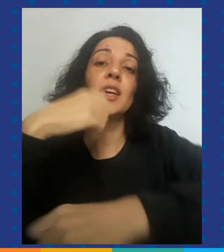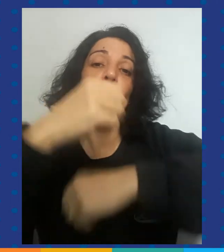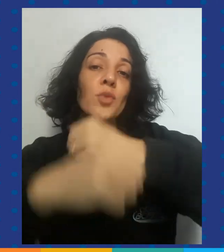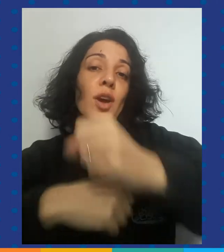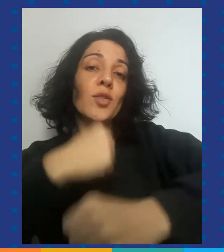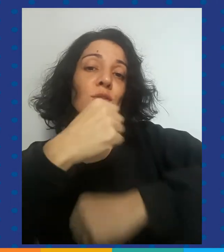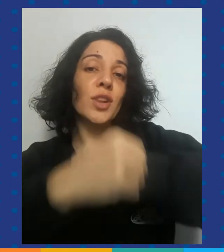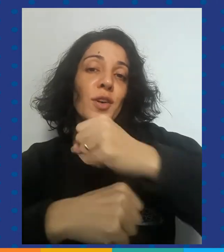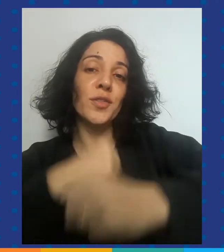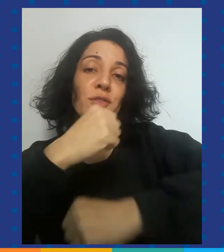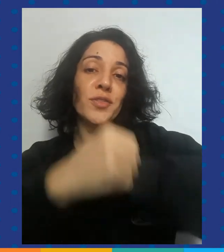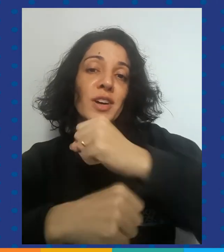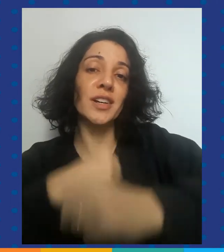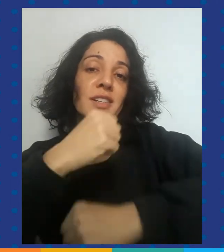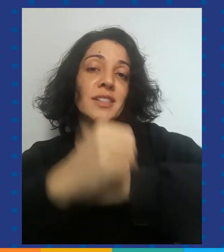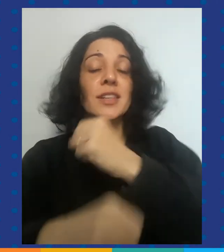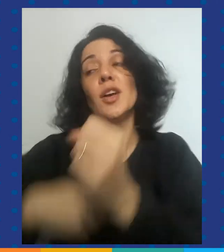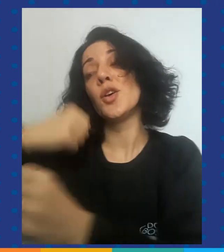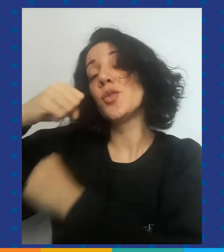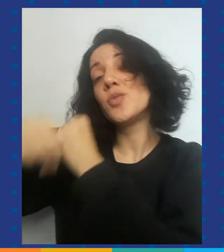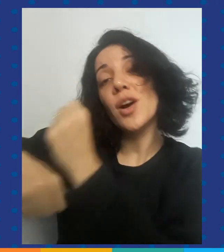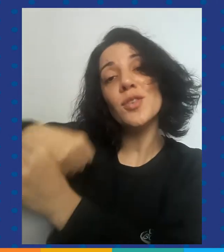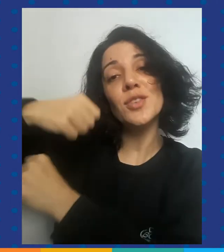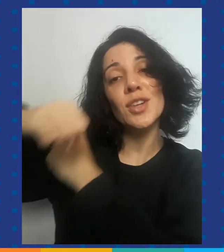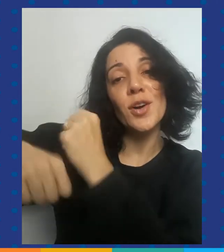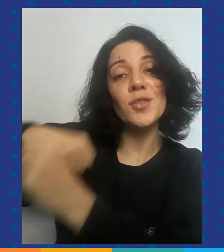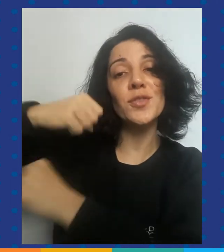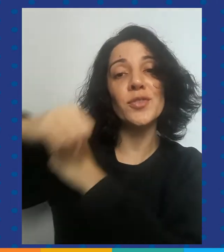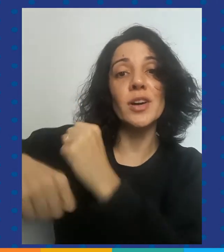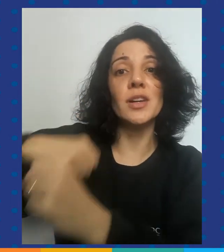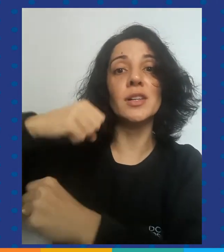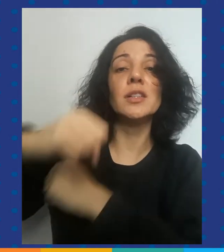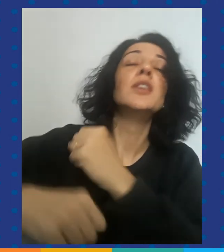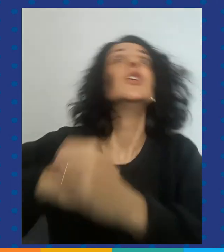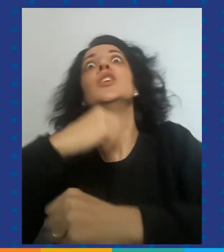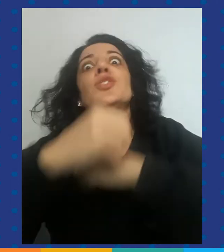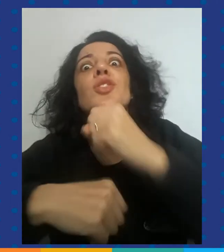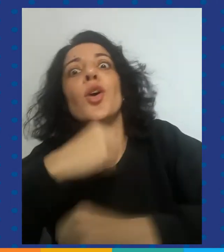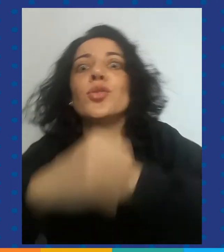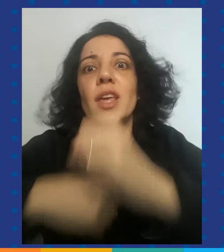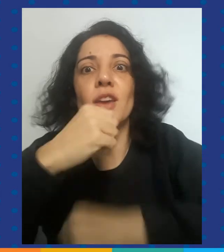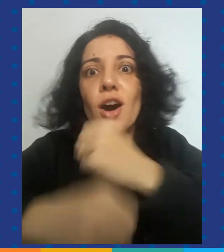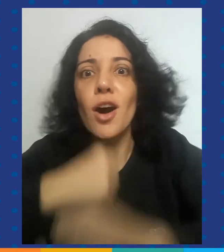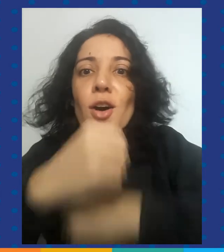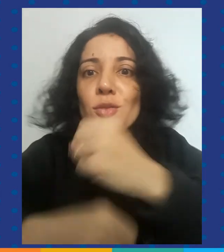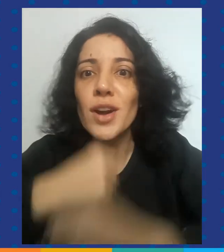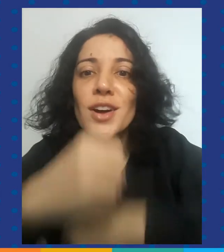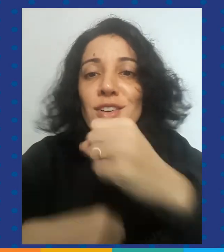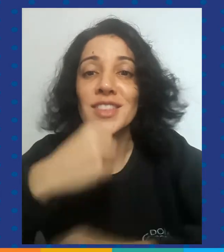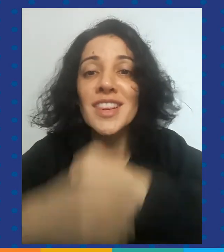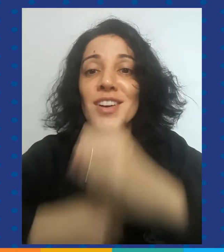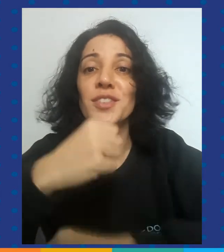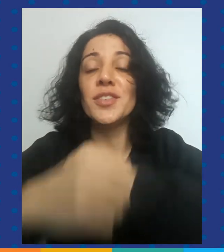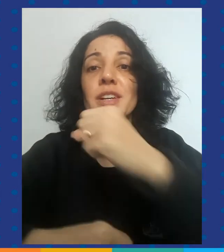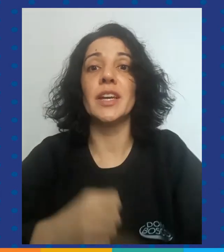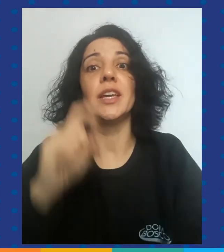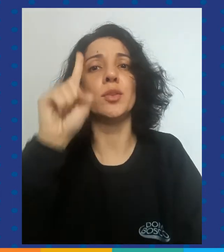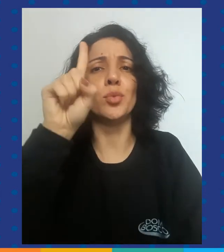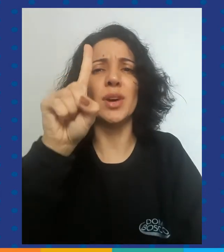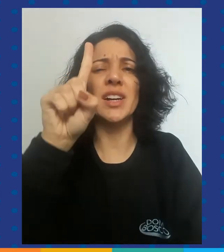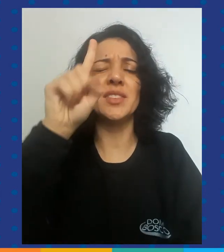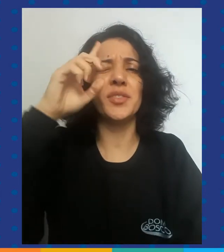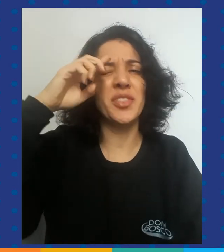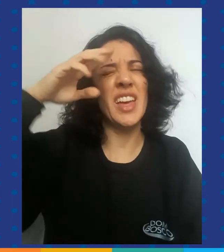said, roll over, roll over. So, they all rolled over